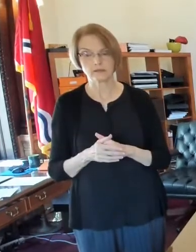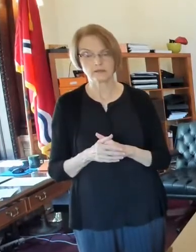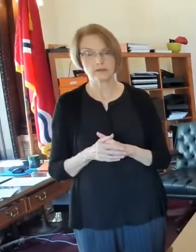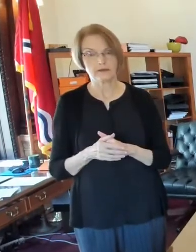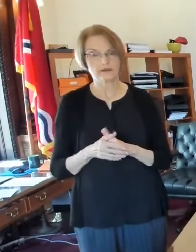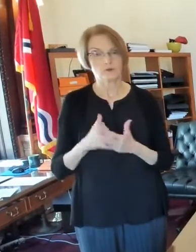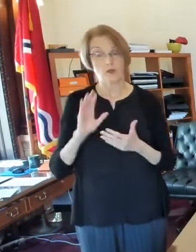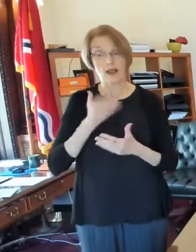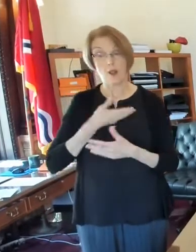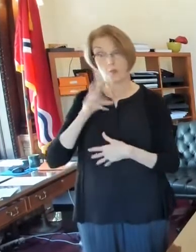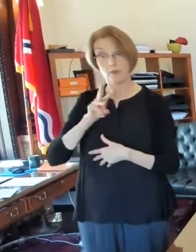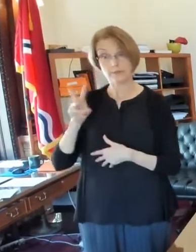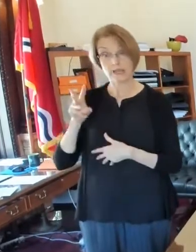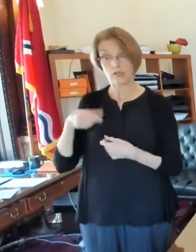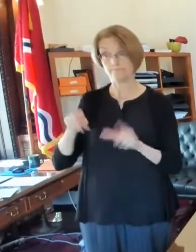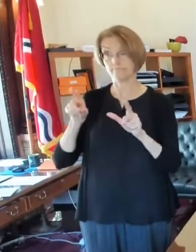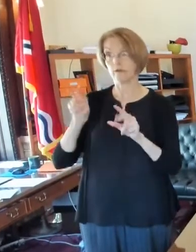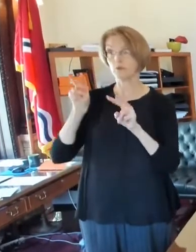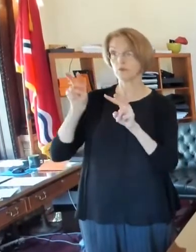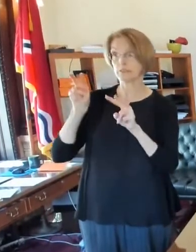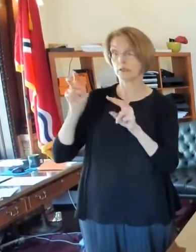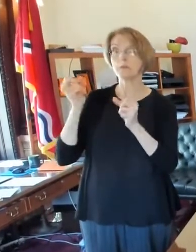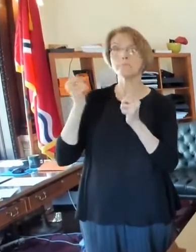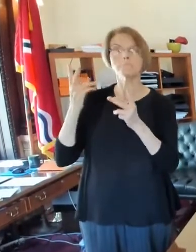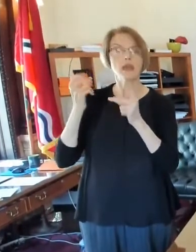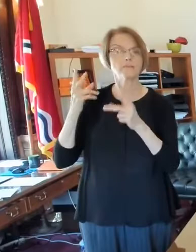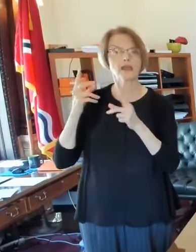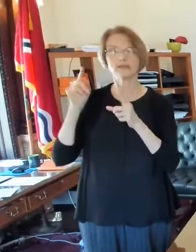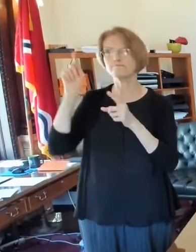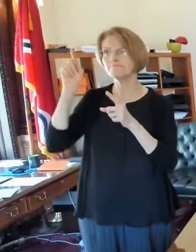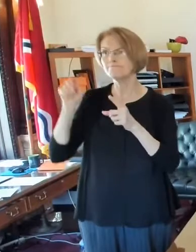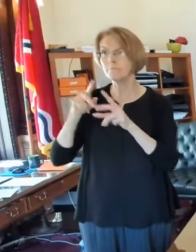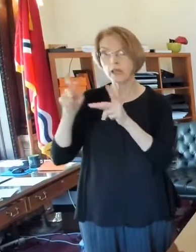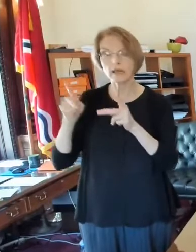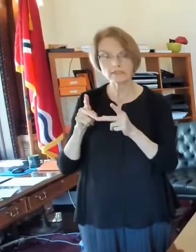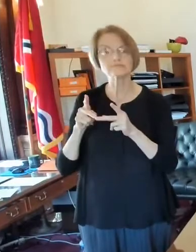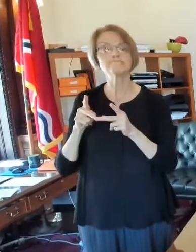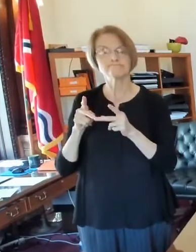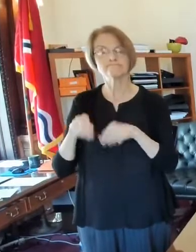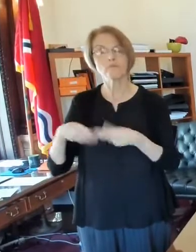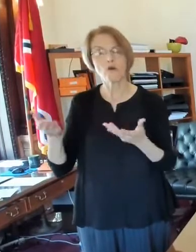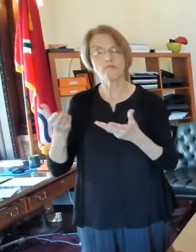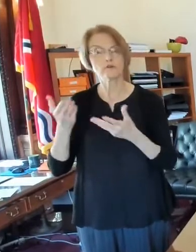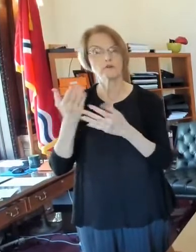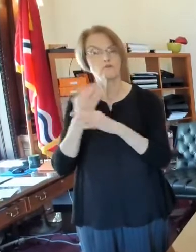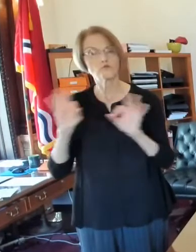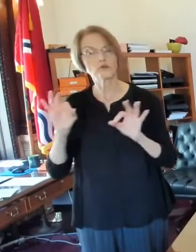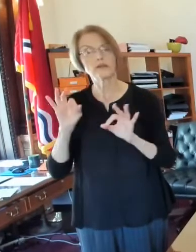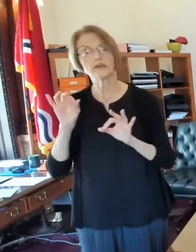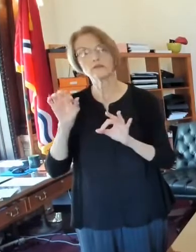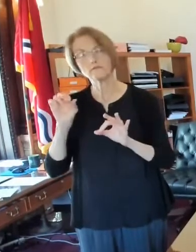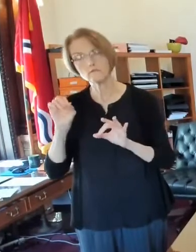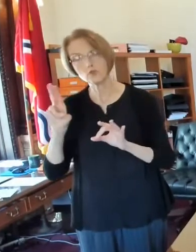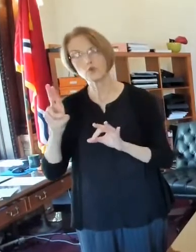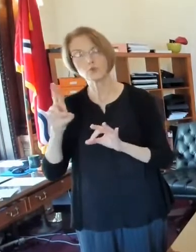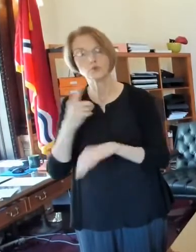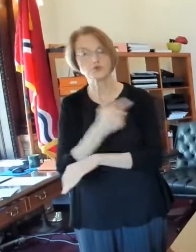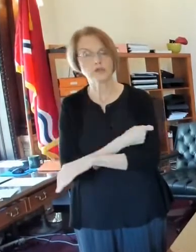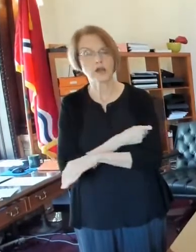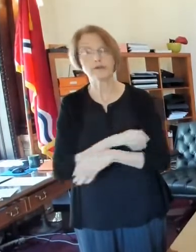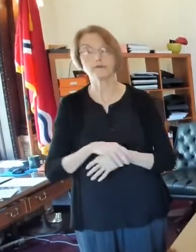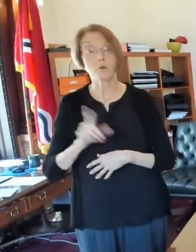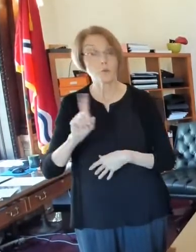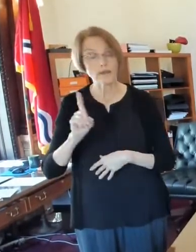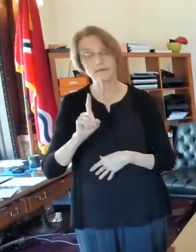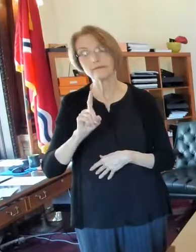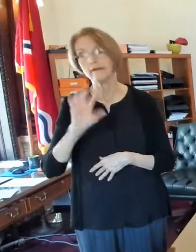our website, uh, there are many places where you can get a free flu shot. Some of them are our federally qualified health centers,